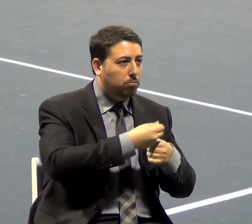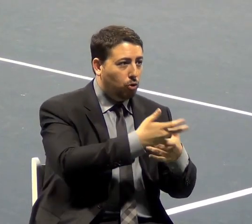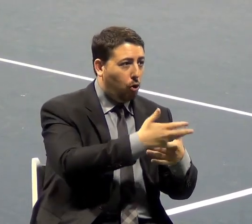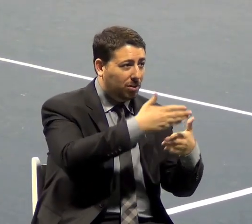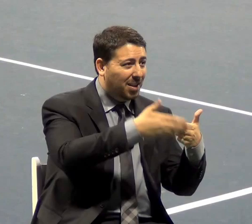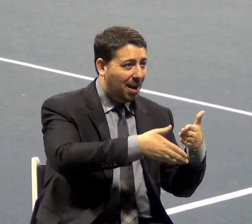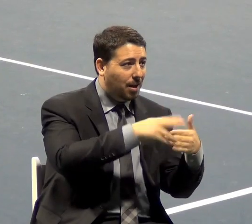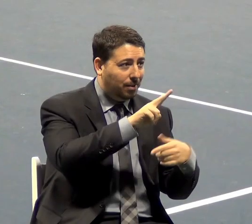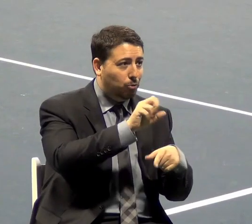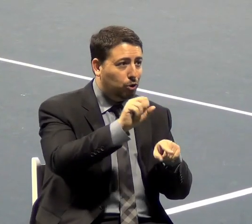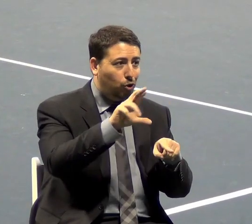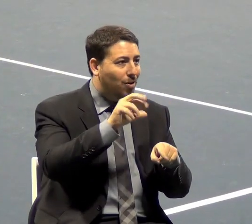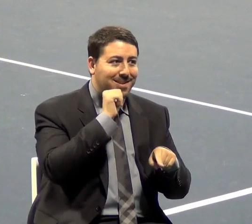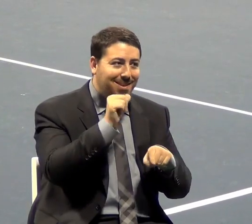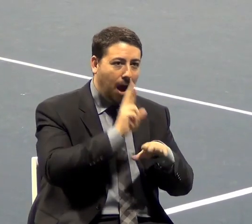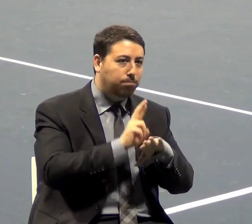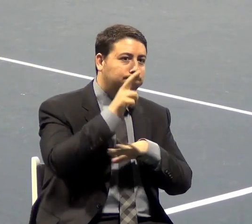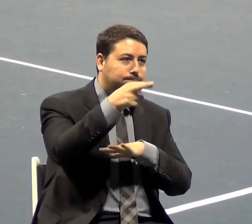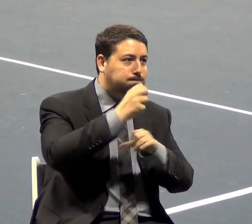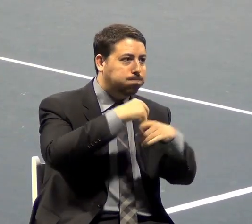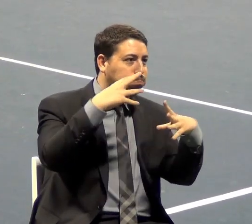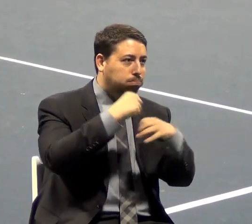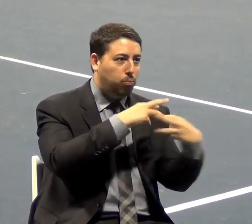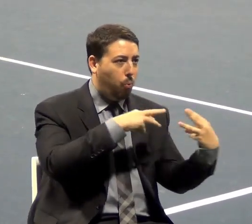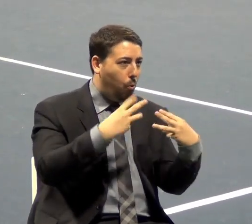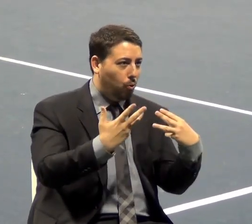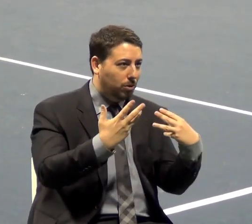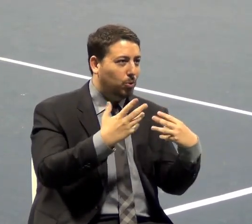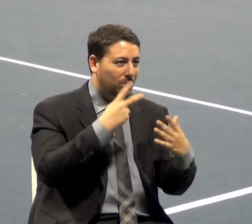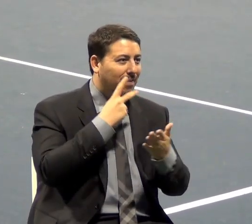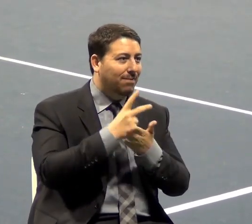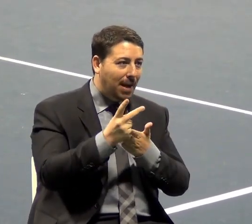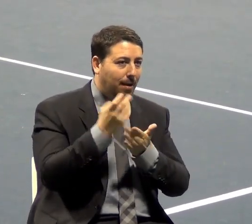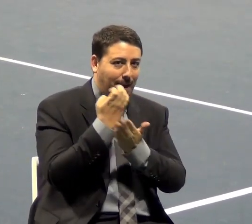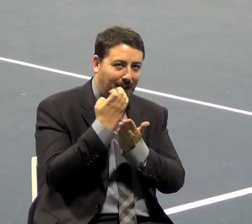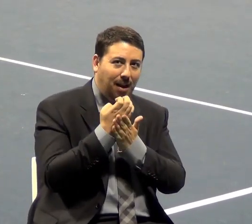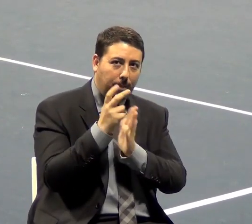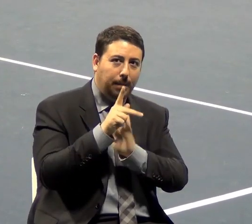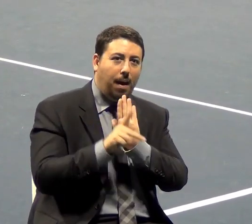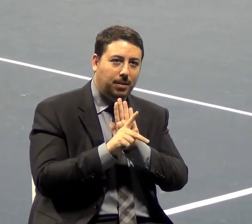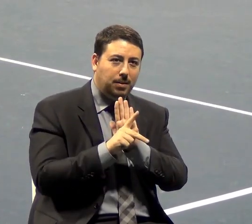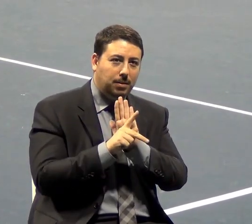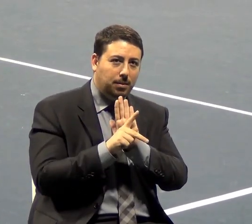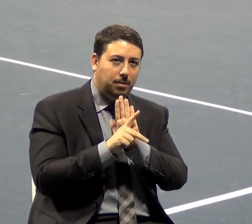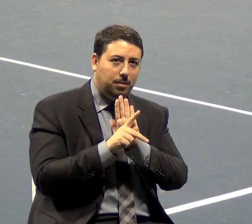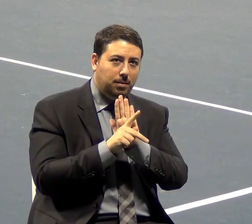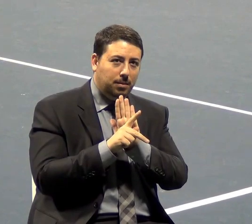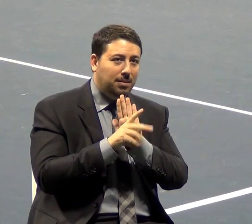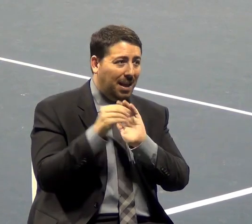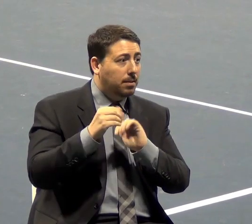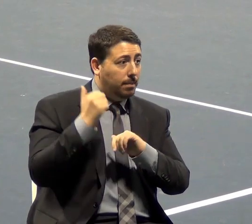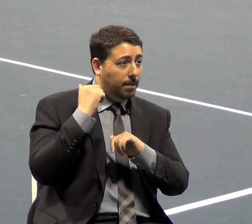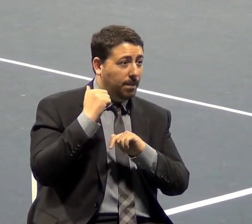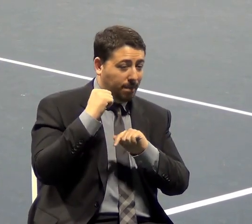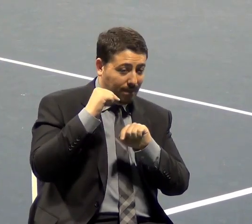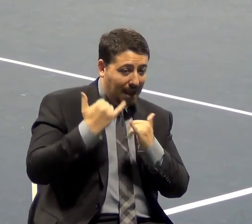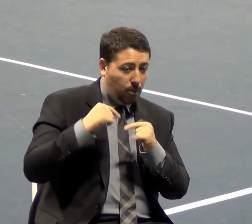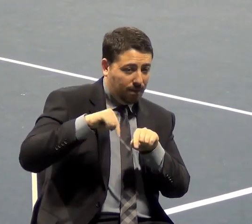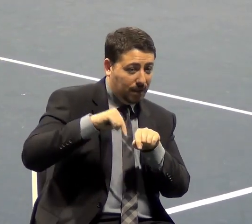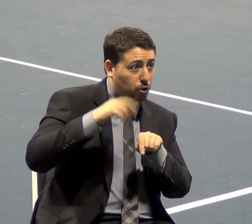the nuclear war. It was a failed economic policy. And this is the reason that we, ourselves, must